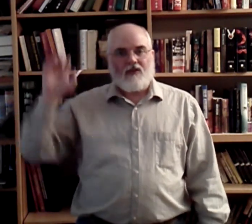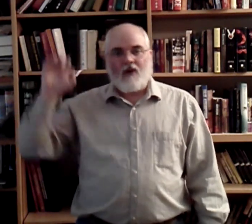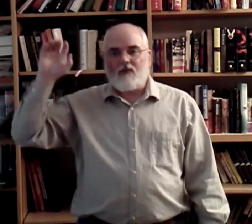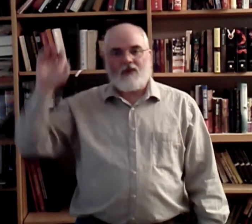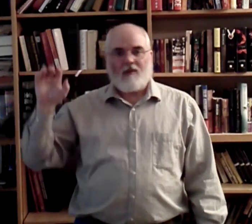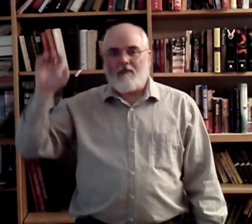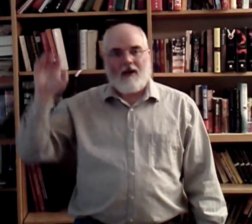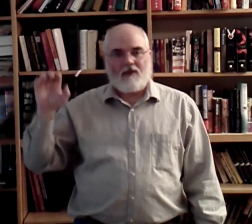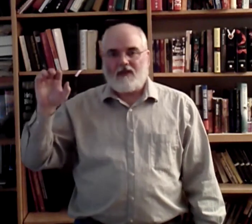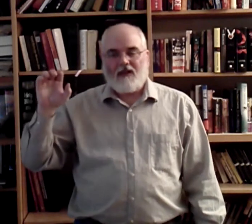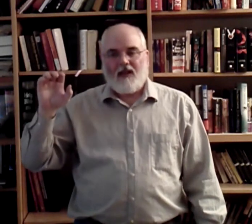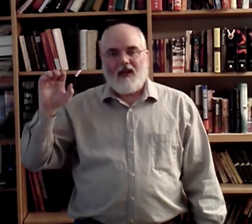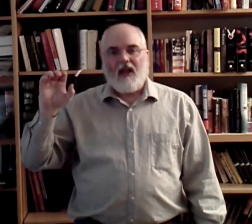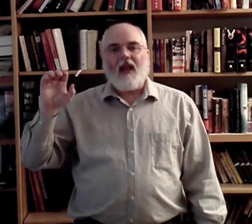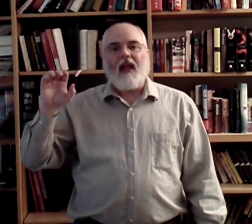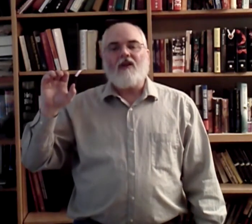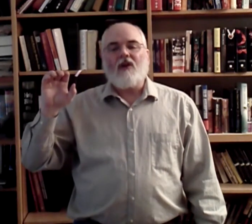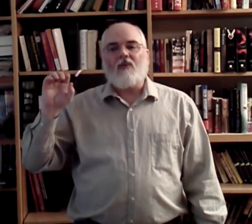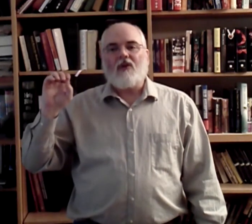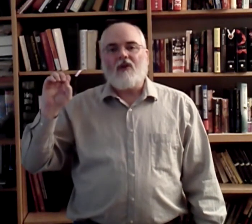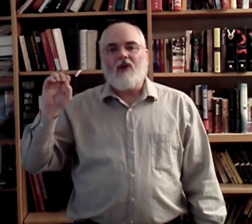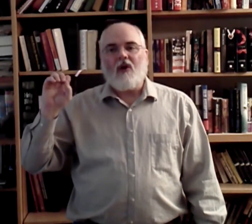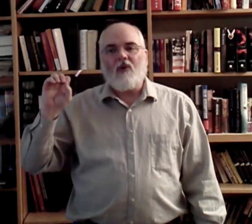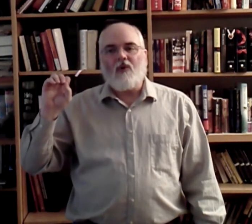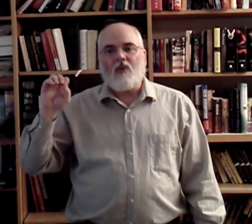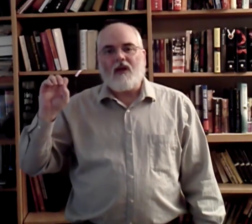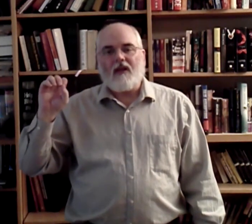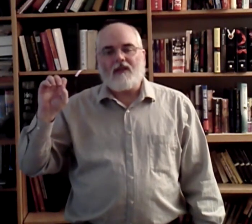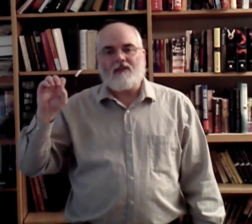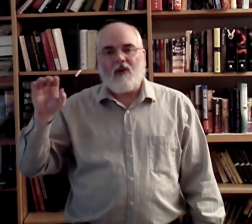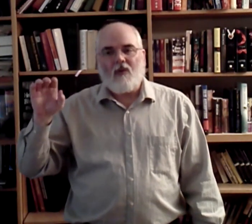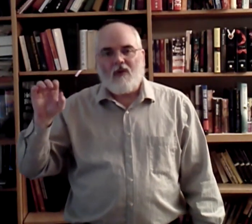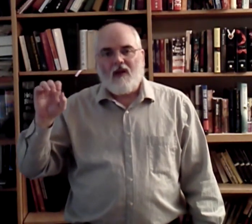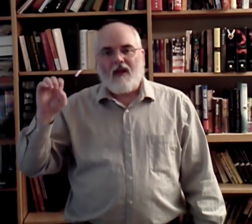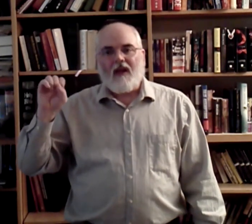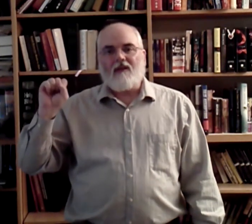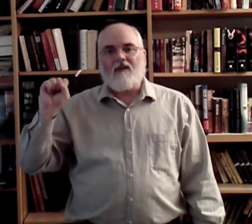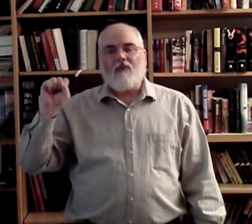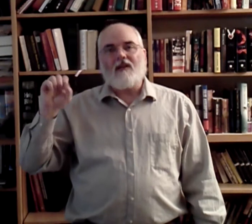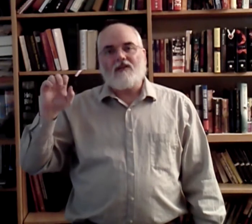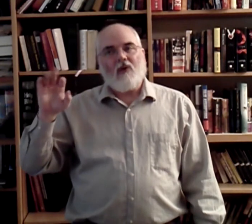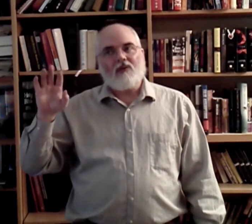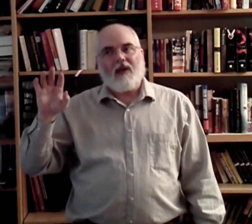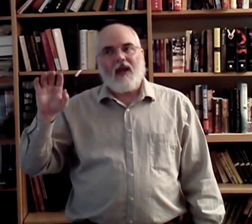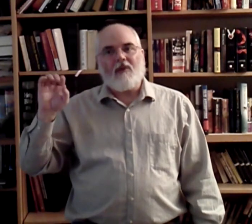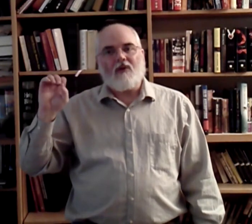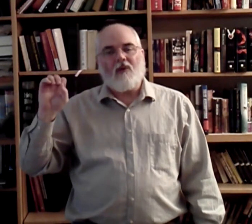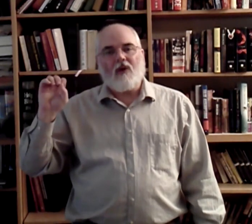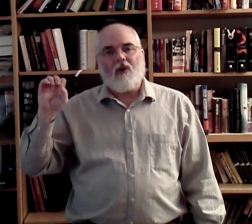Don't bounce. And don't go really slow. And, well, slow is okay, but don't go